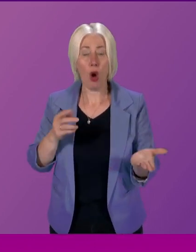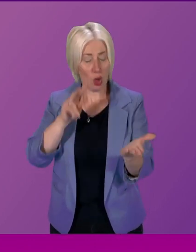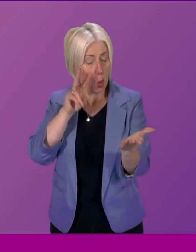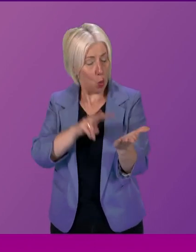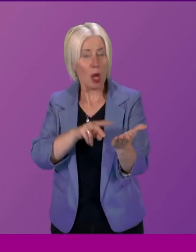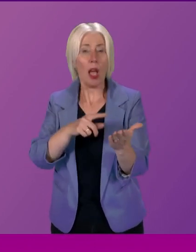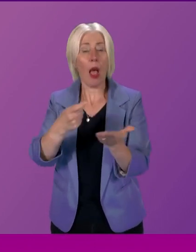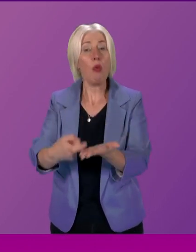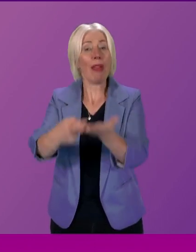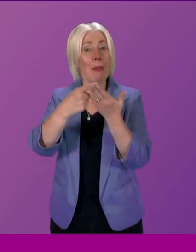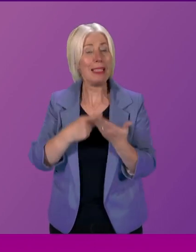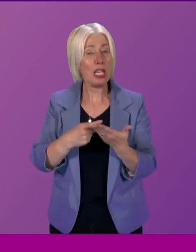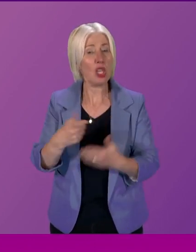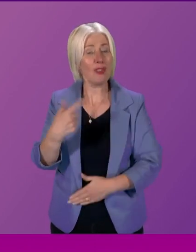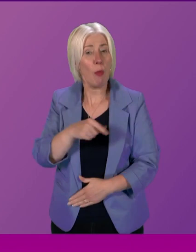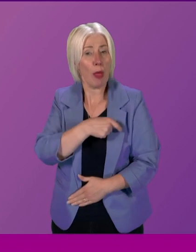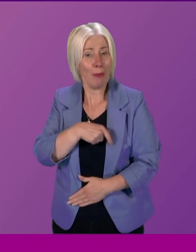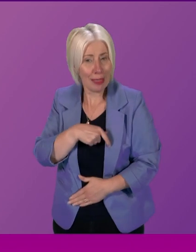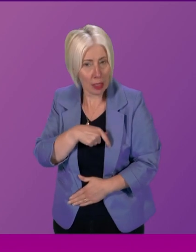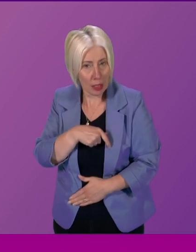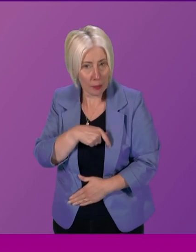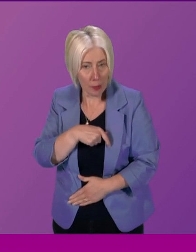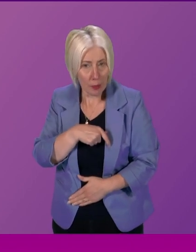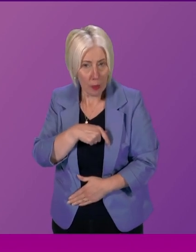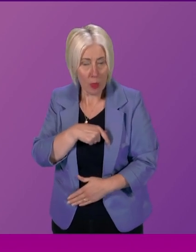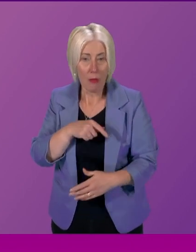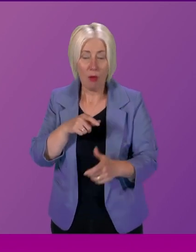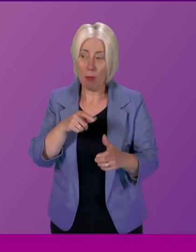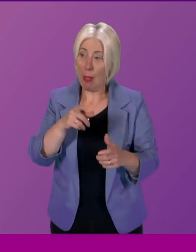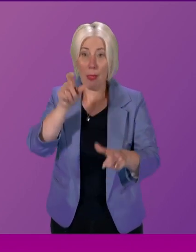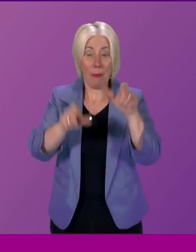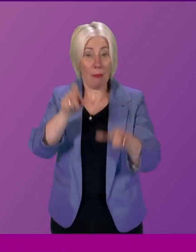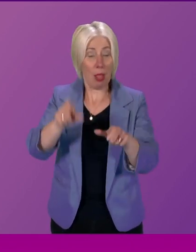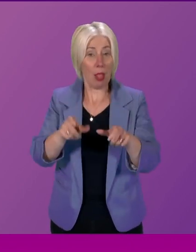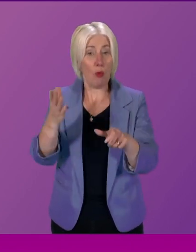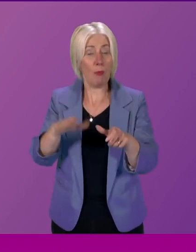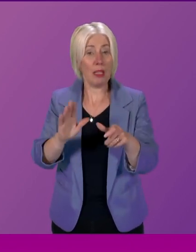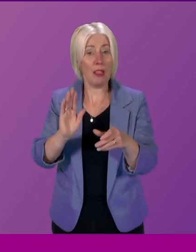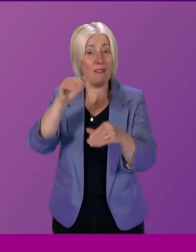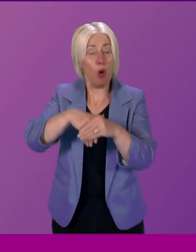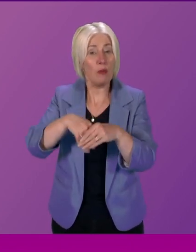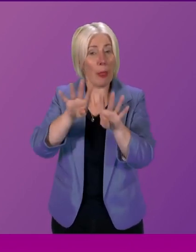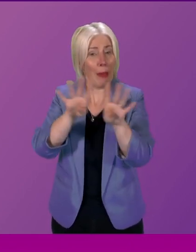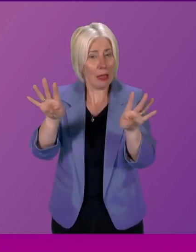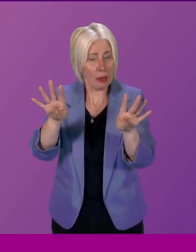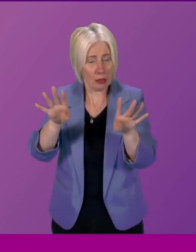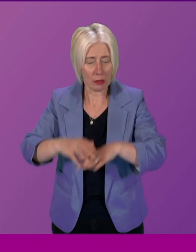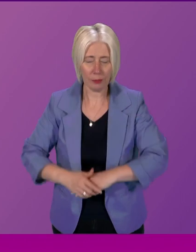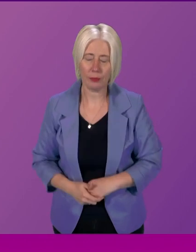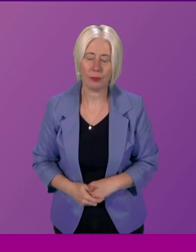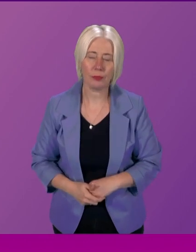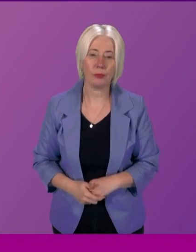recommendations of the committee and those people who'd taken part in the panels that the committee had set up